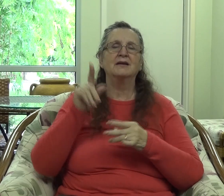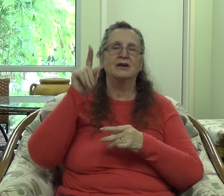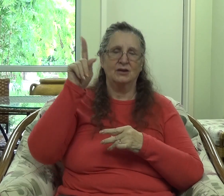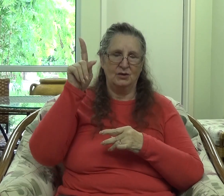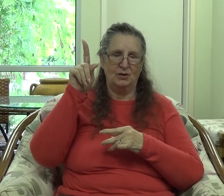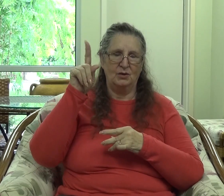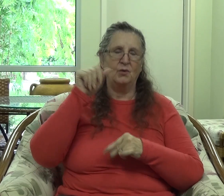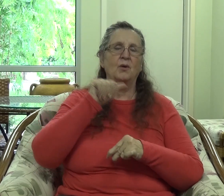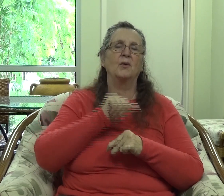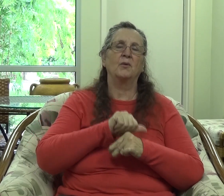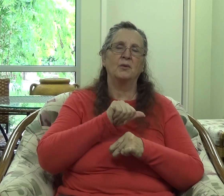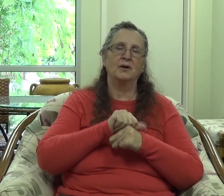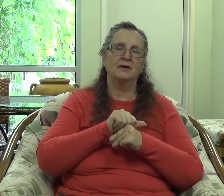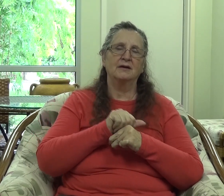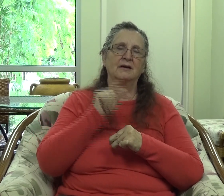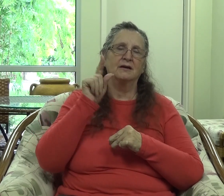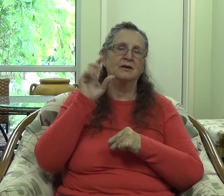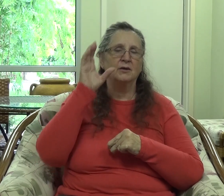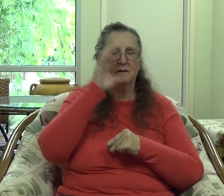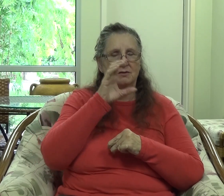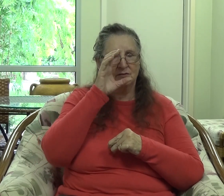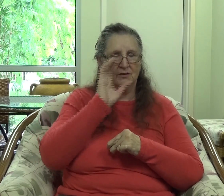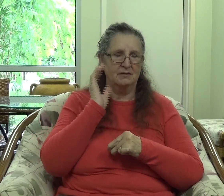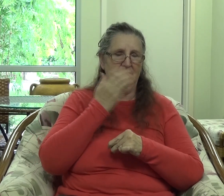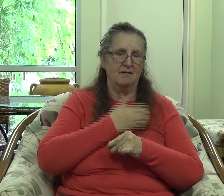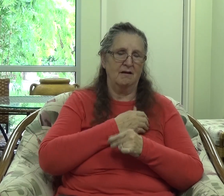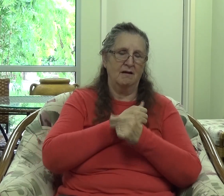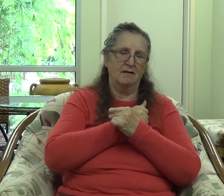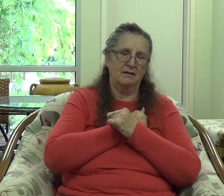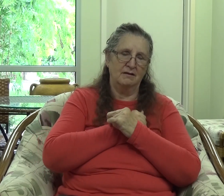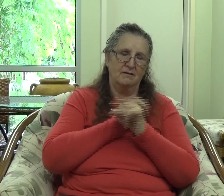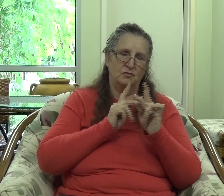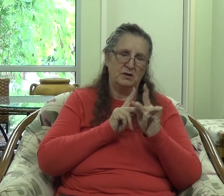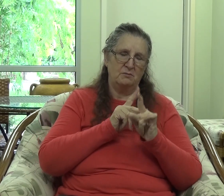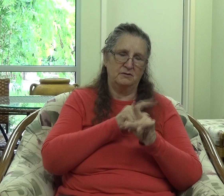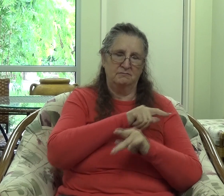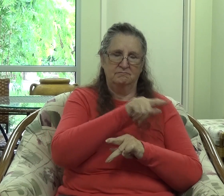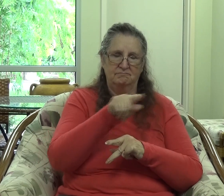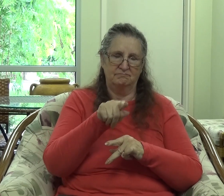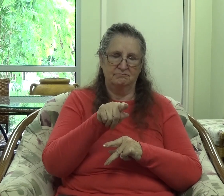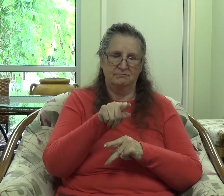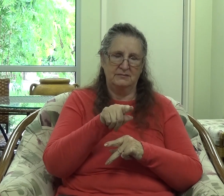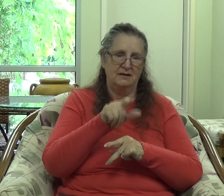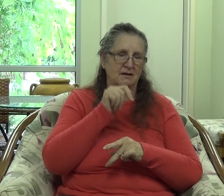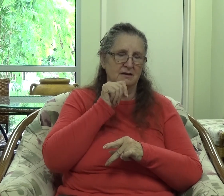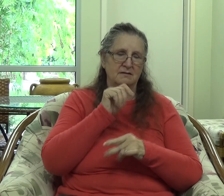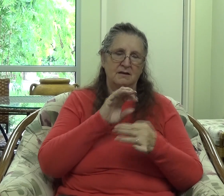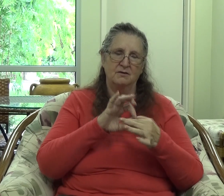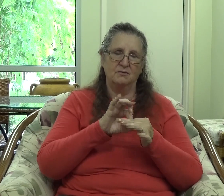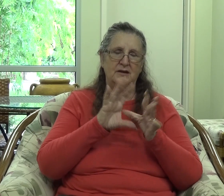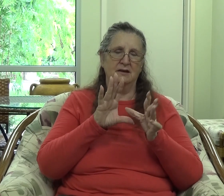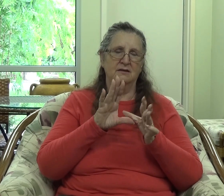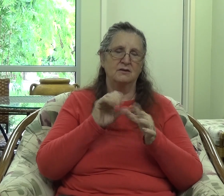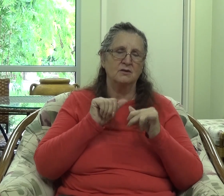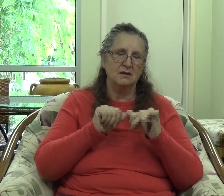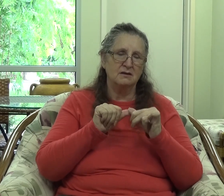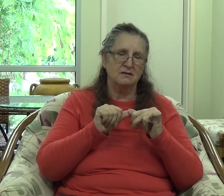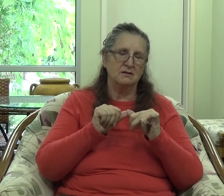working, that you are seeking our loved ones and that you will not relent, that you will continue to pursue them